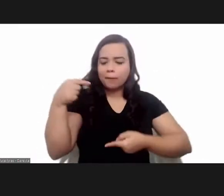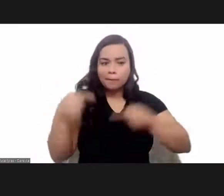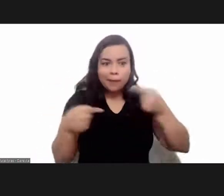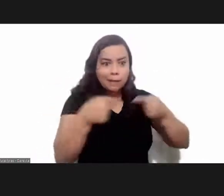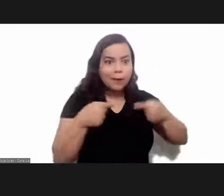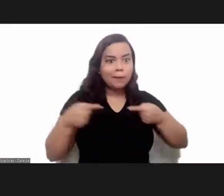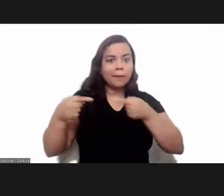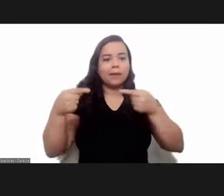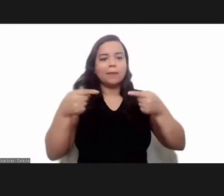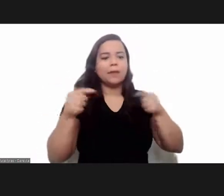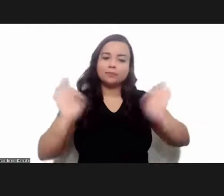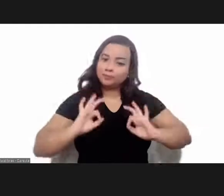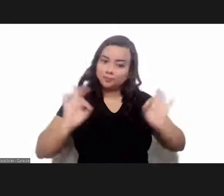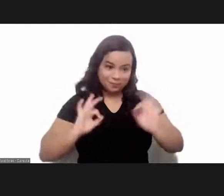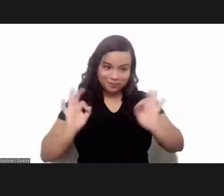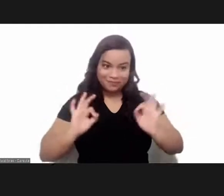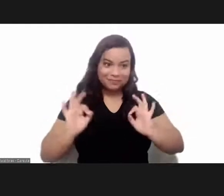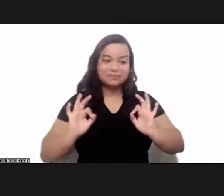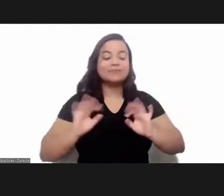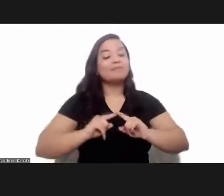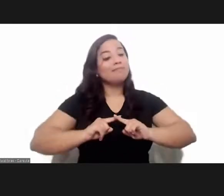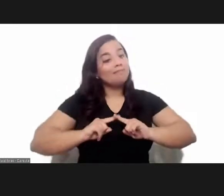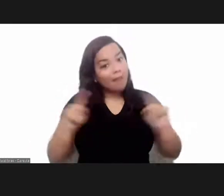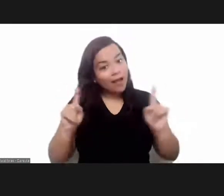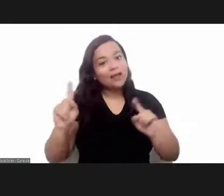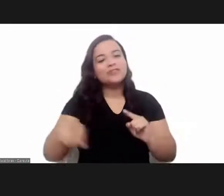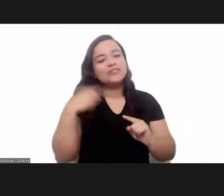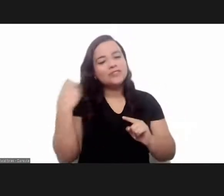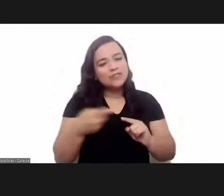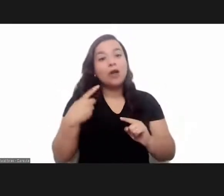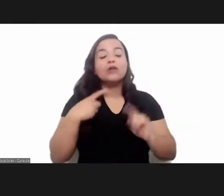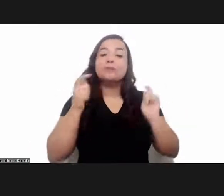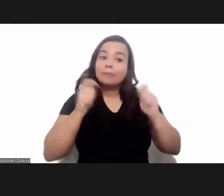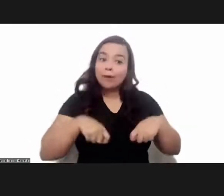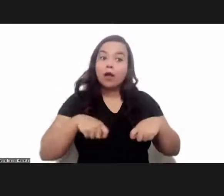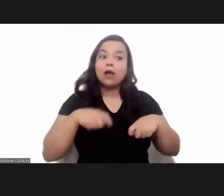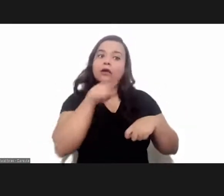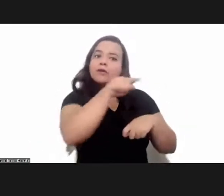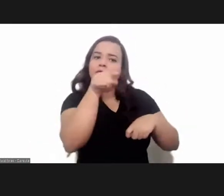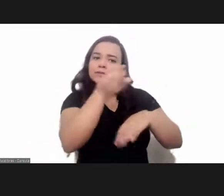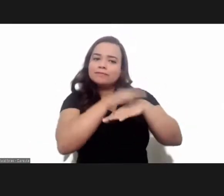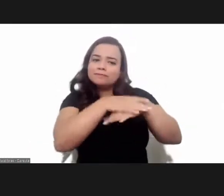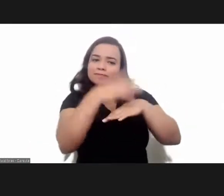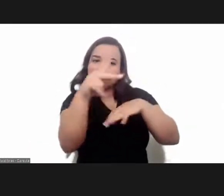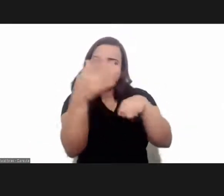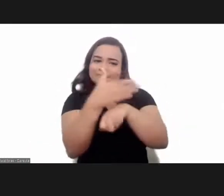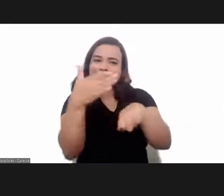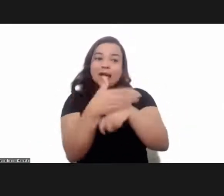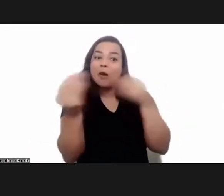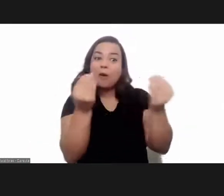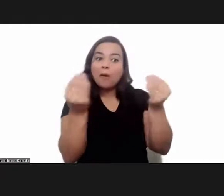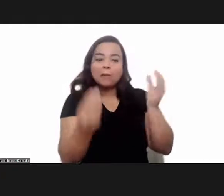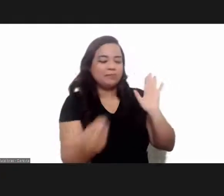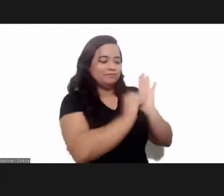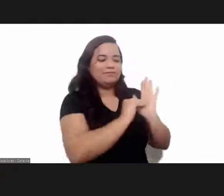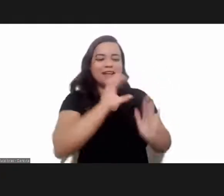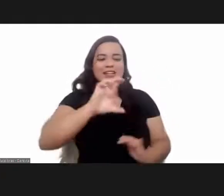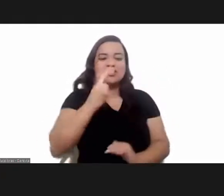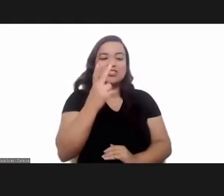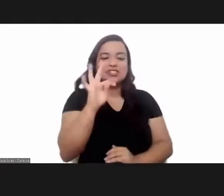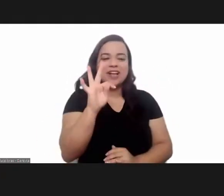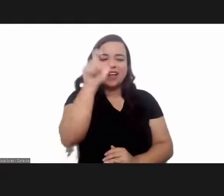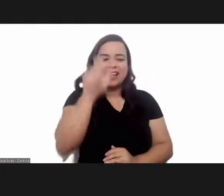for debate with the audience. But at any rate, you can use the chat box in